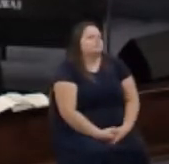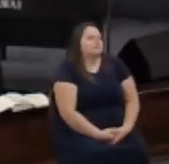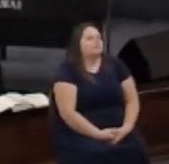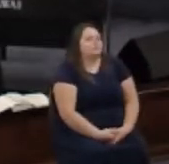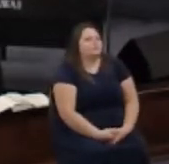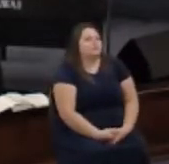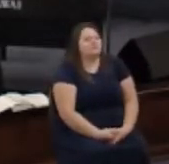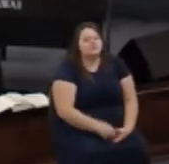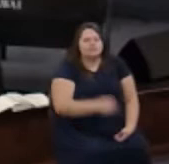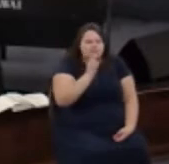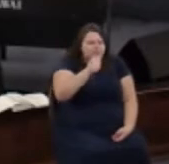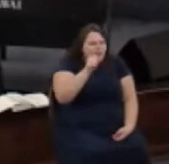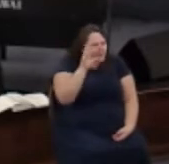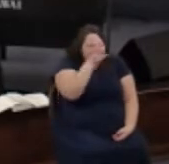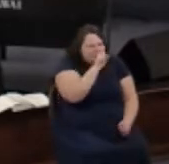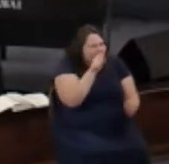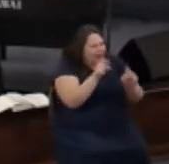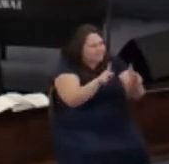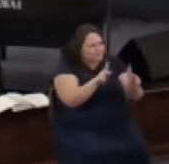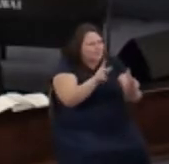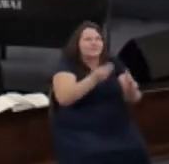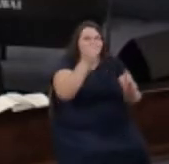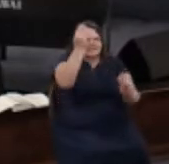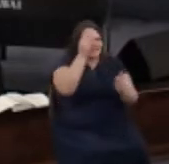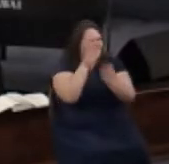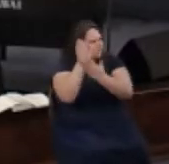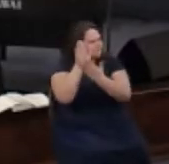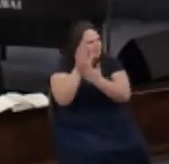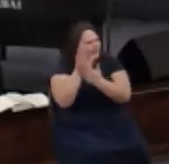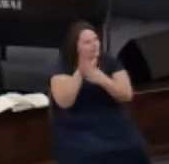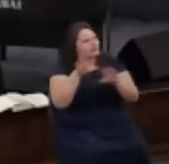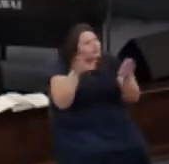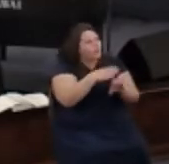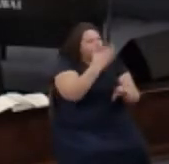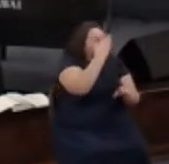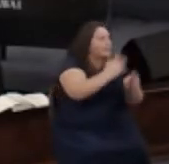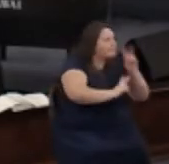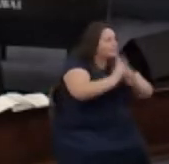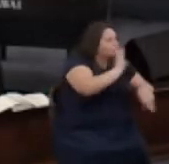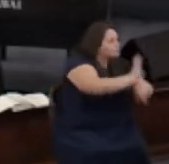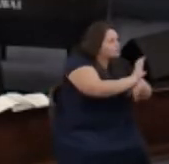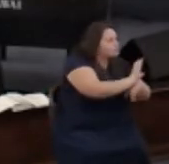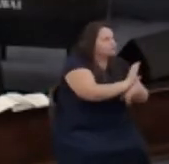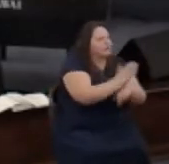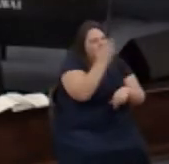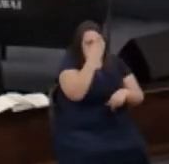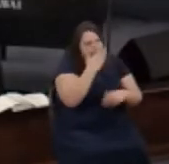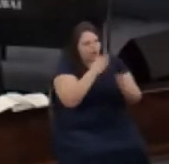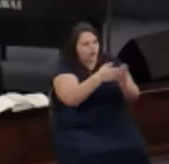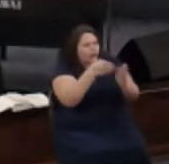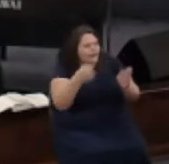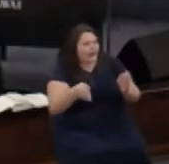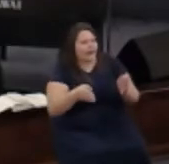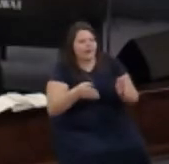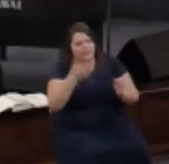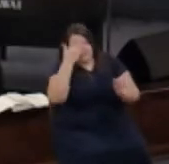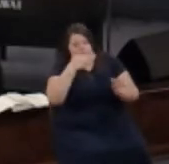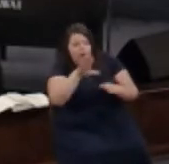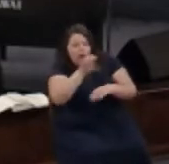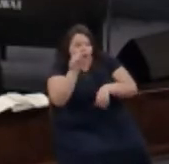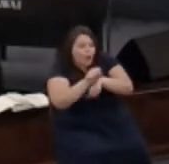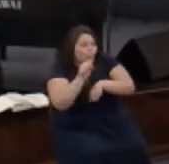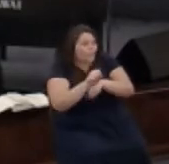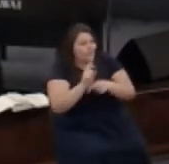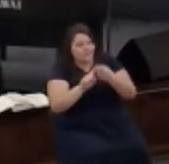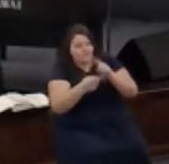don't miss an opportunity to give God praise do it in front of the people at church do it in front of your neighbors do it in front of your co-workers friends